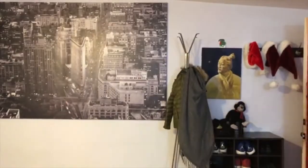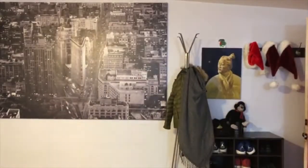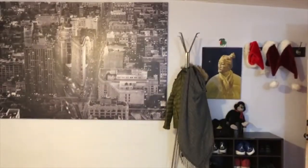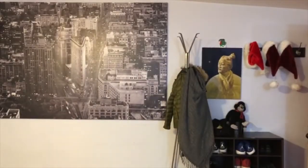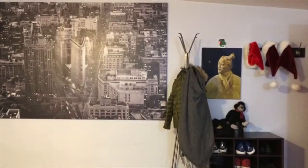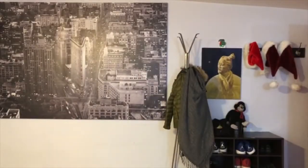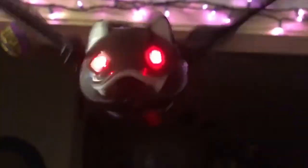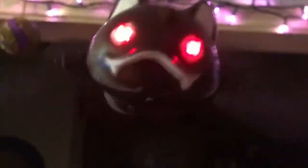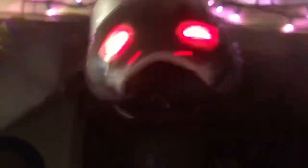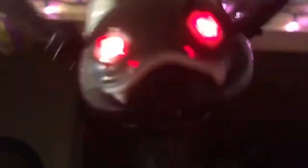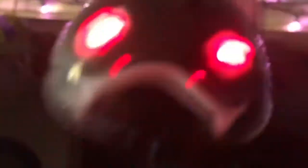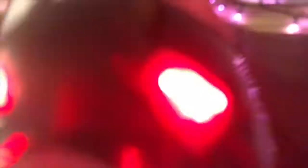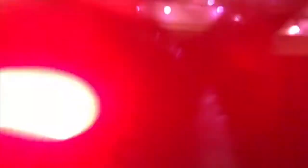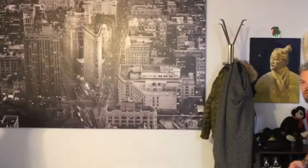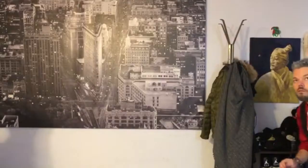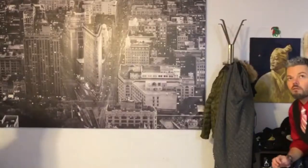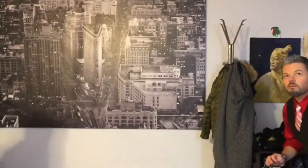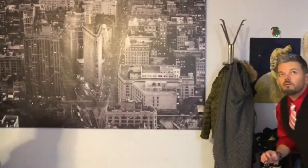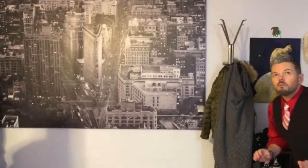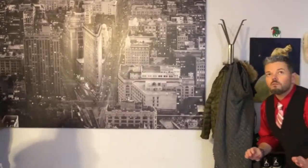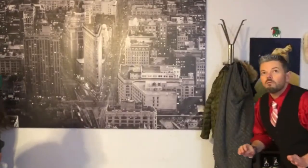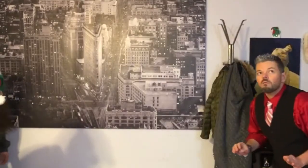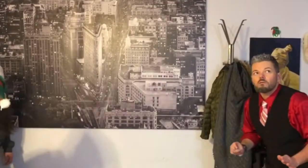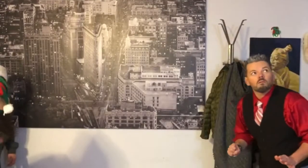I don't know.